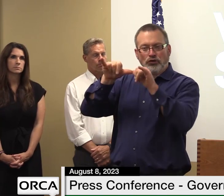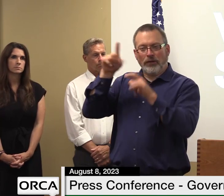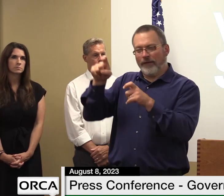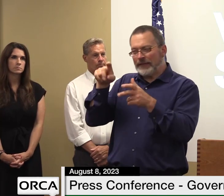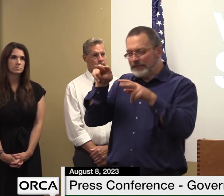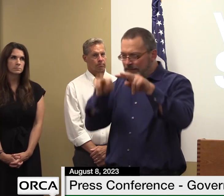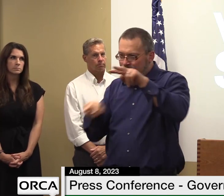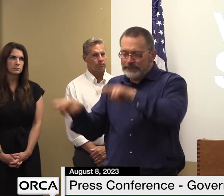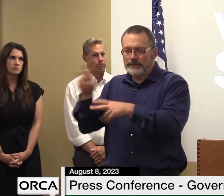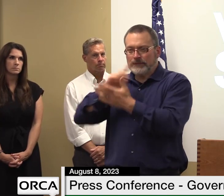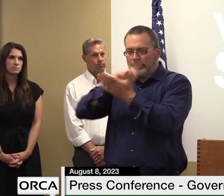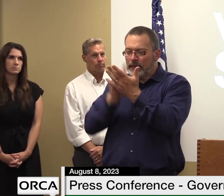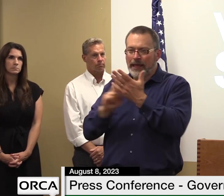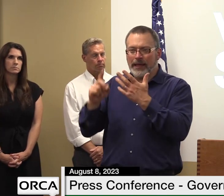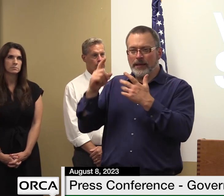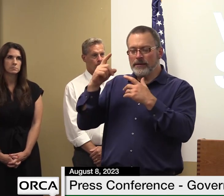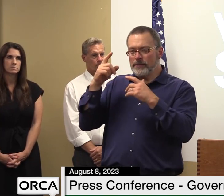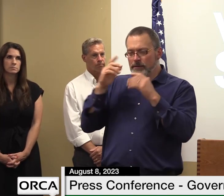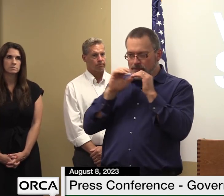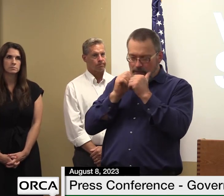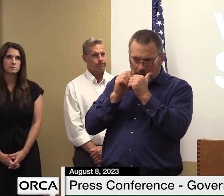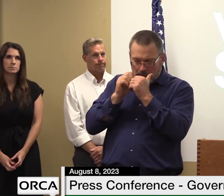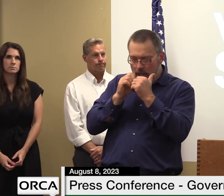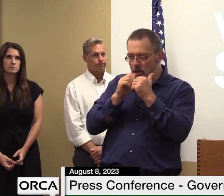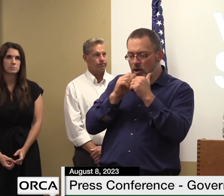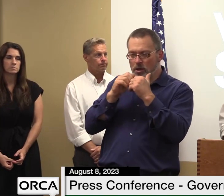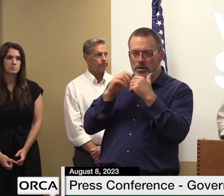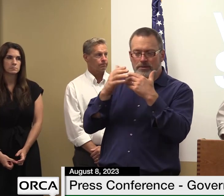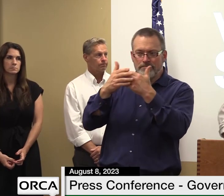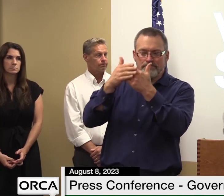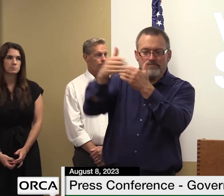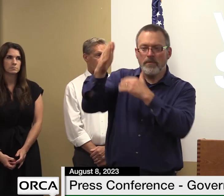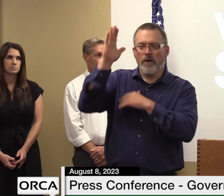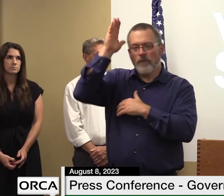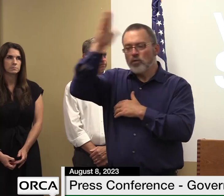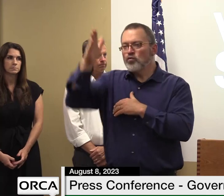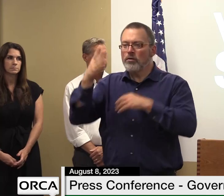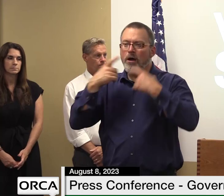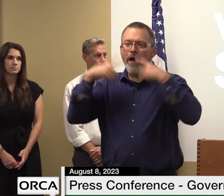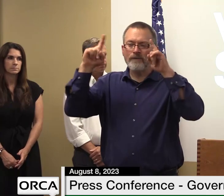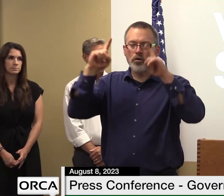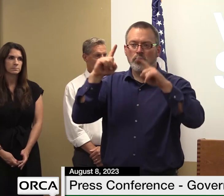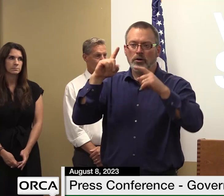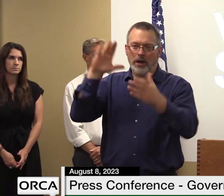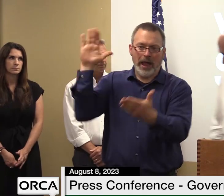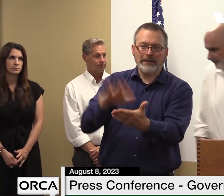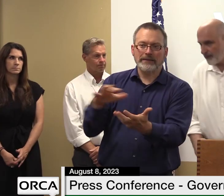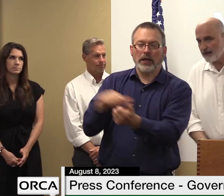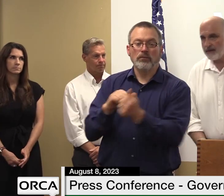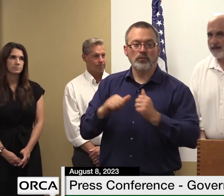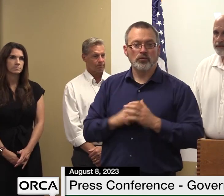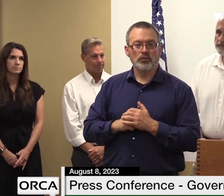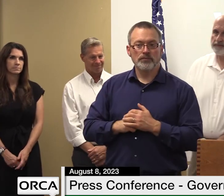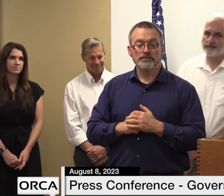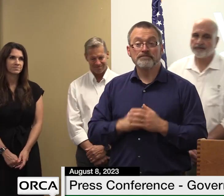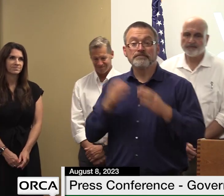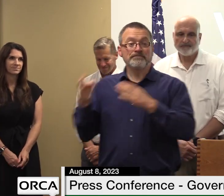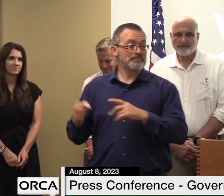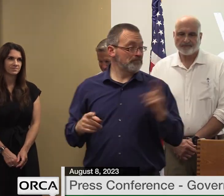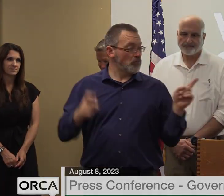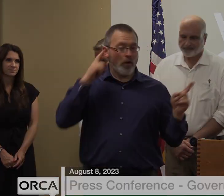as they build things thank you all